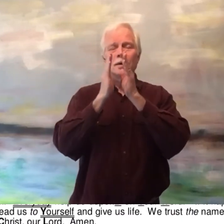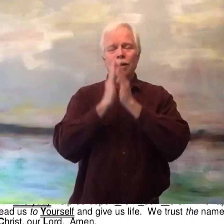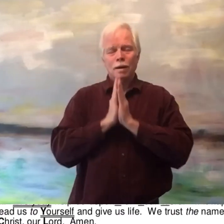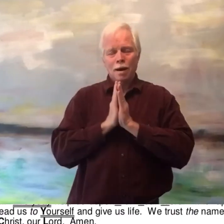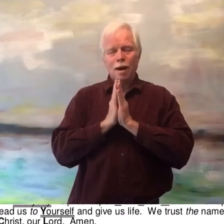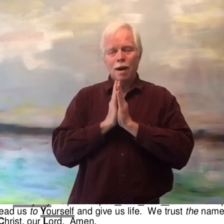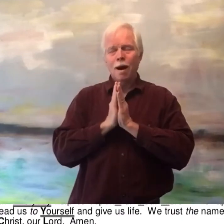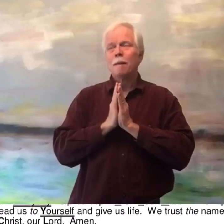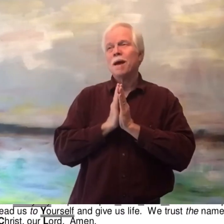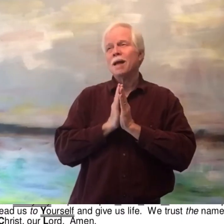Amen.